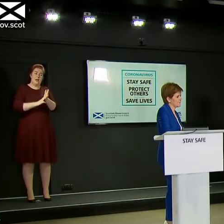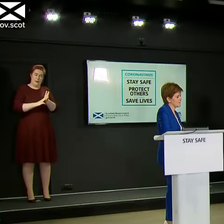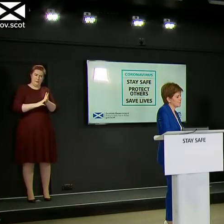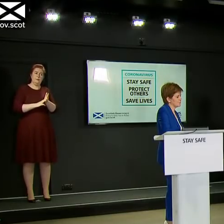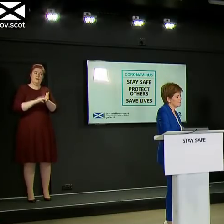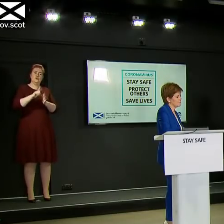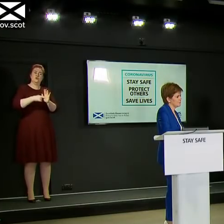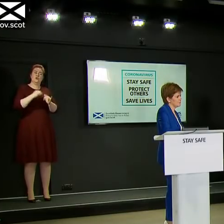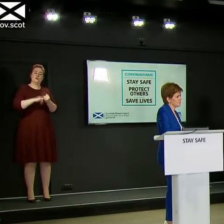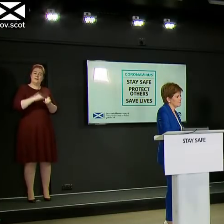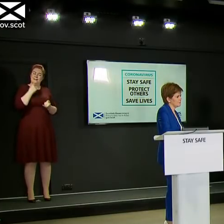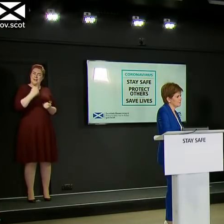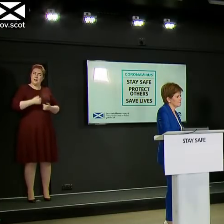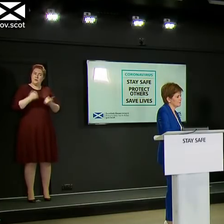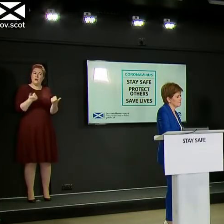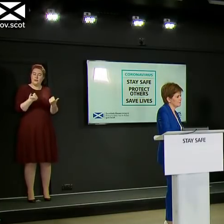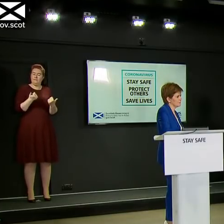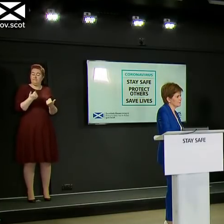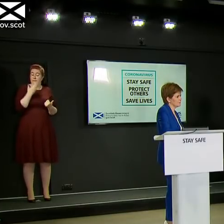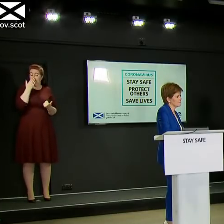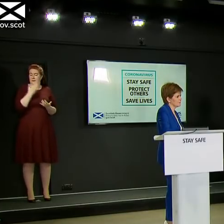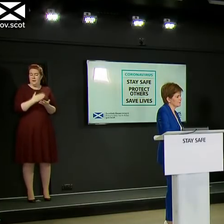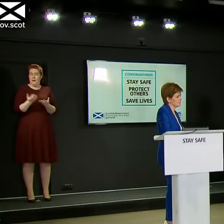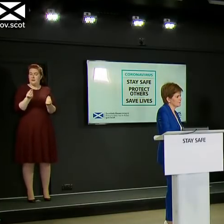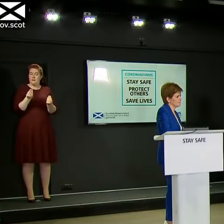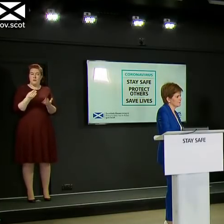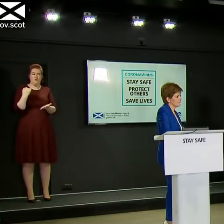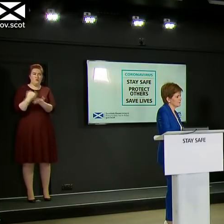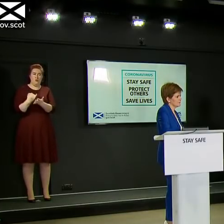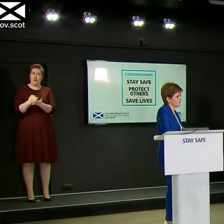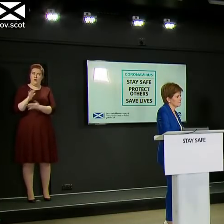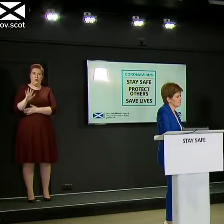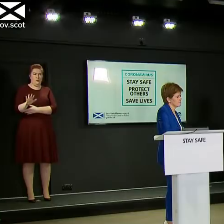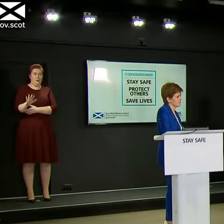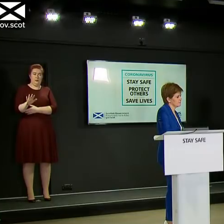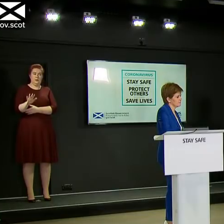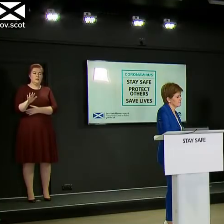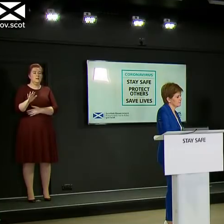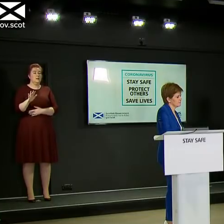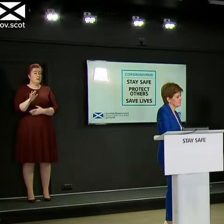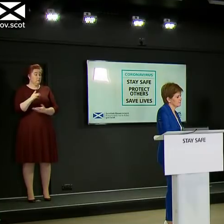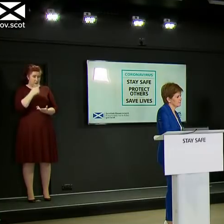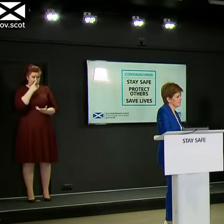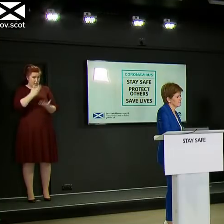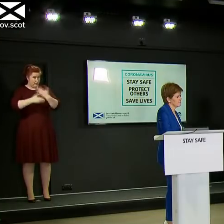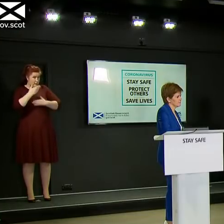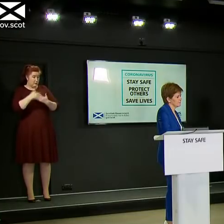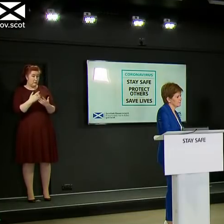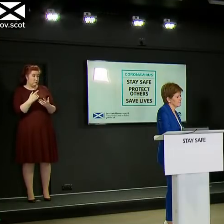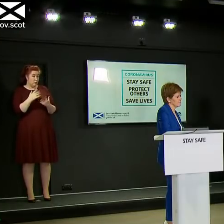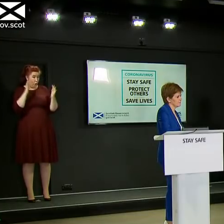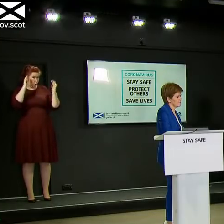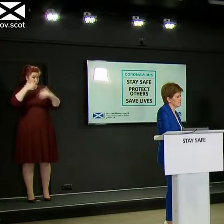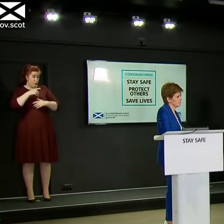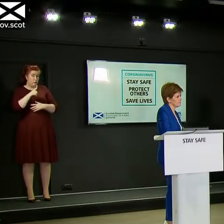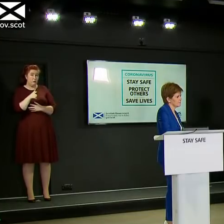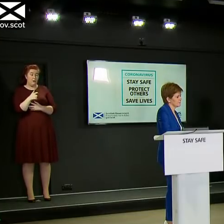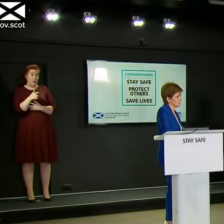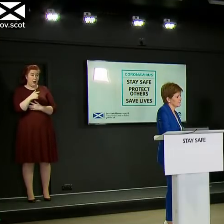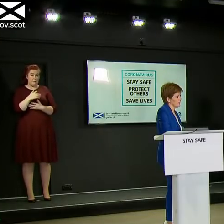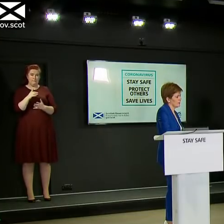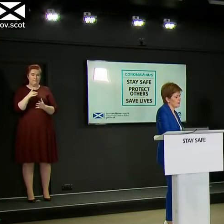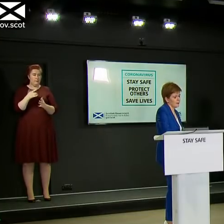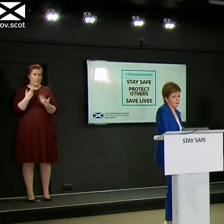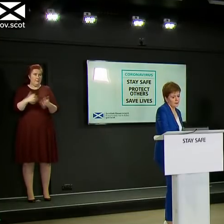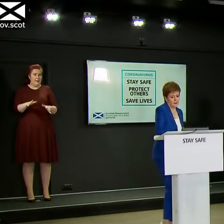clearly gone wrong. I'm just wondering if you can expand on that and if there are any concerns about possible delays in either closing the